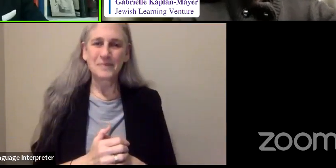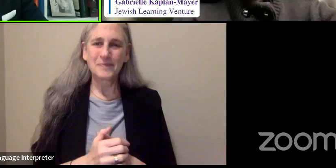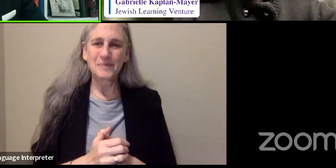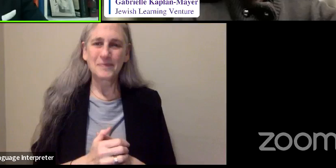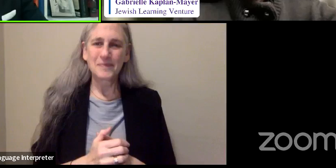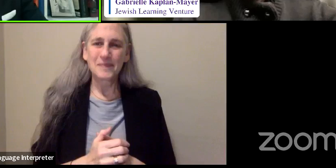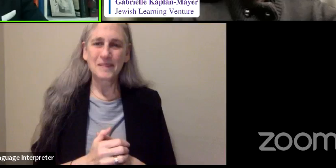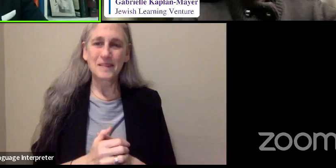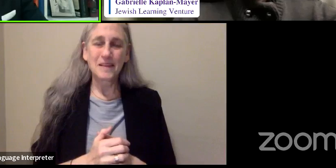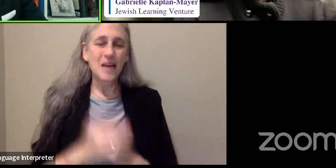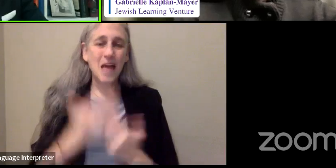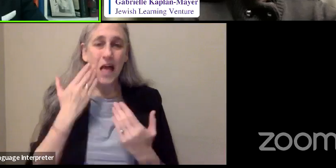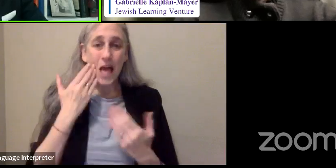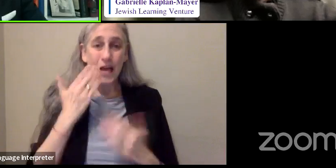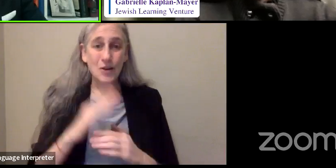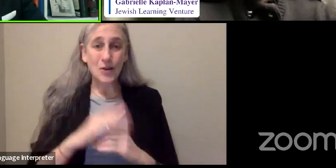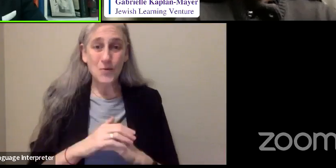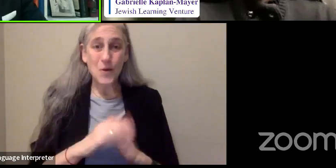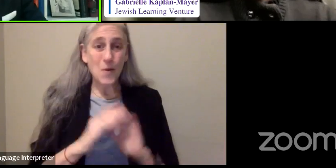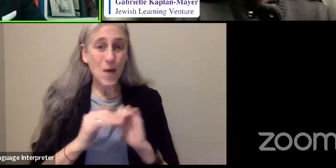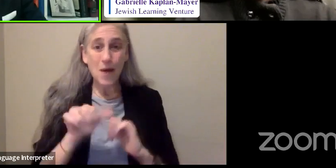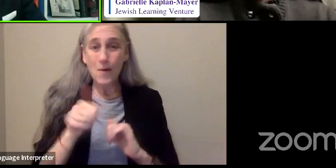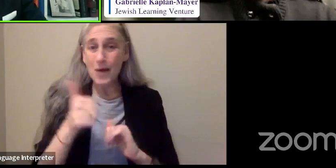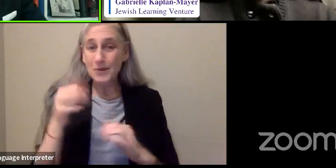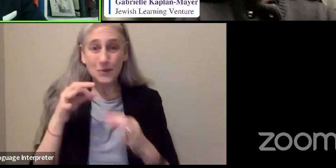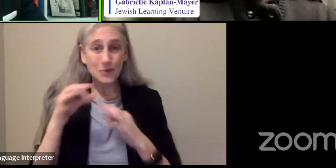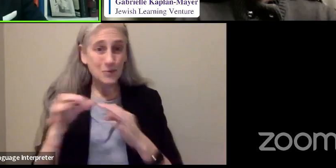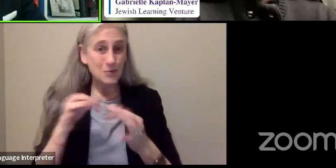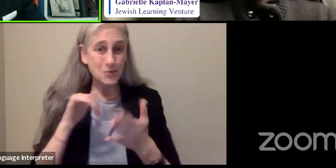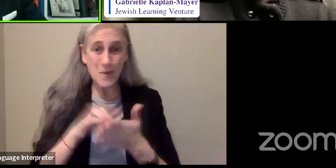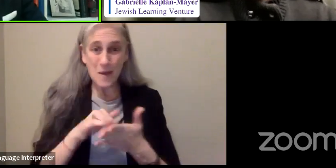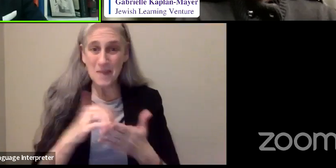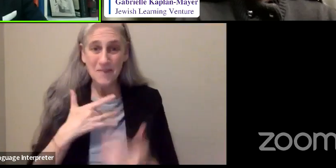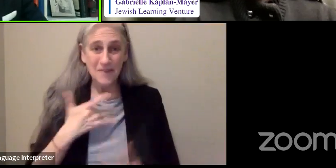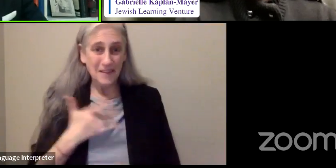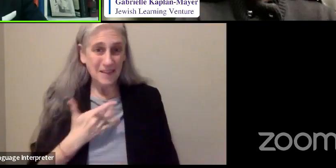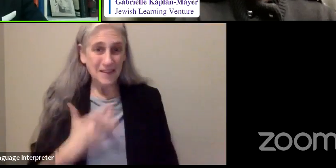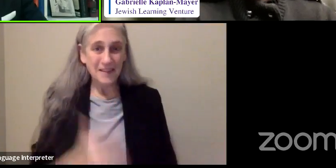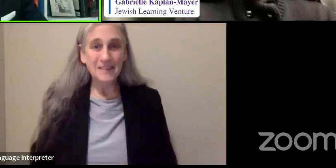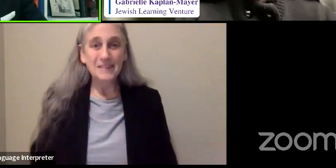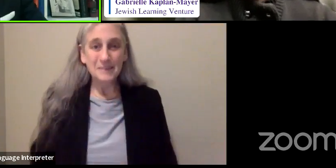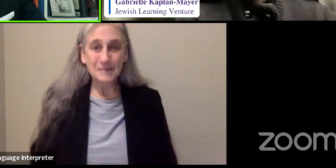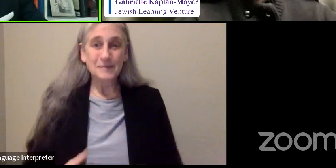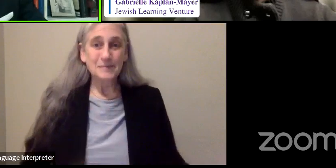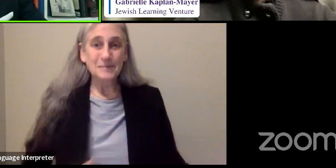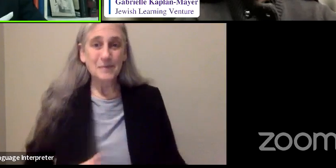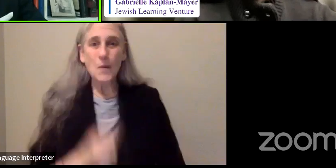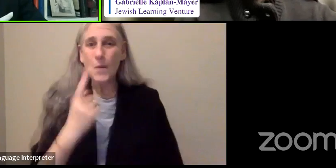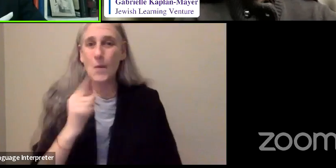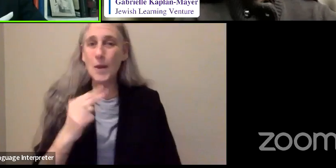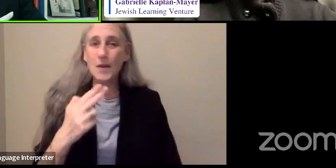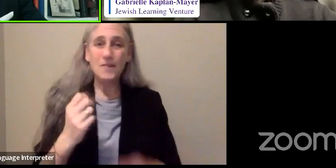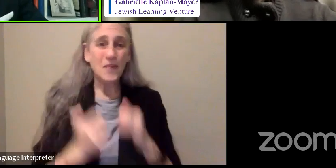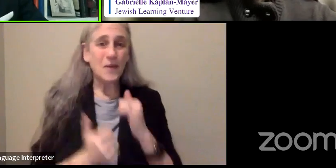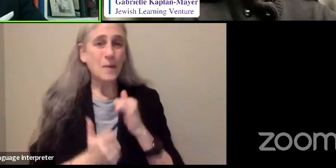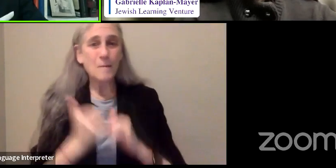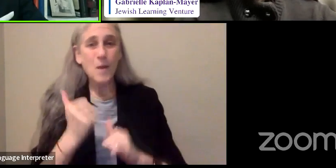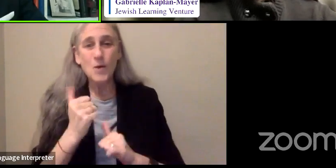I don't know how else to say that it was one of the most enriching